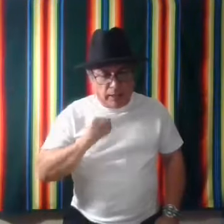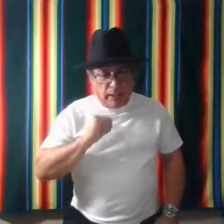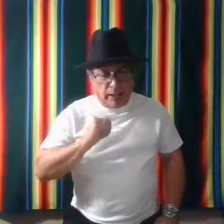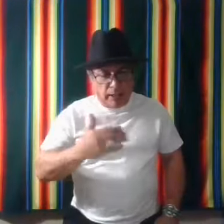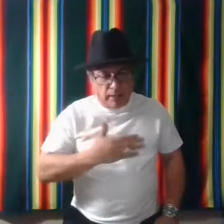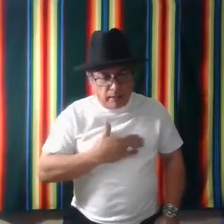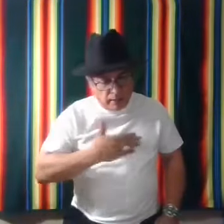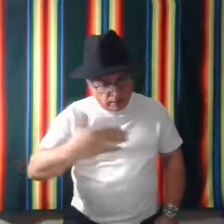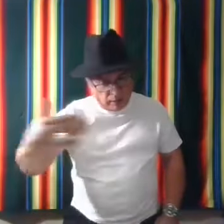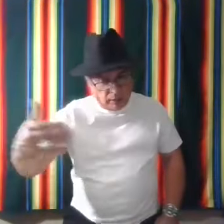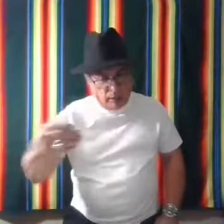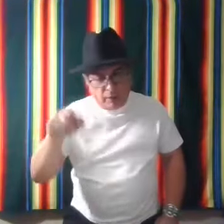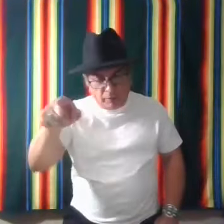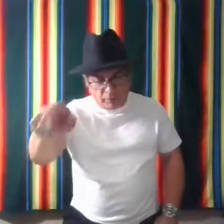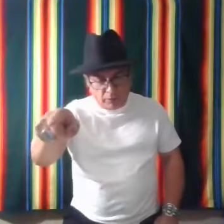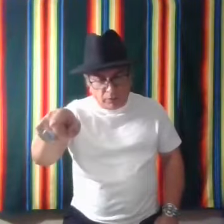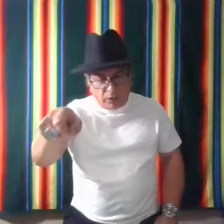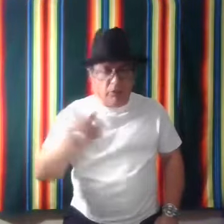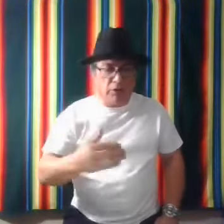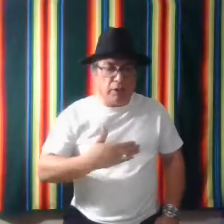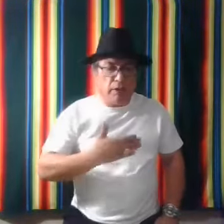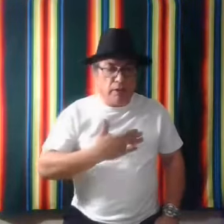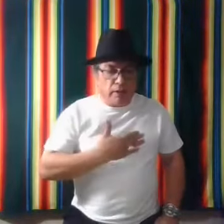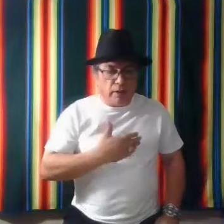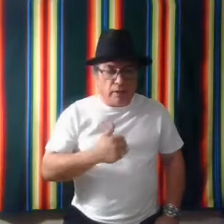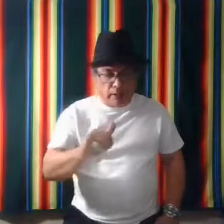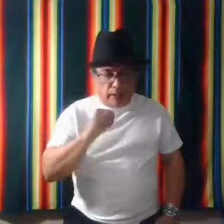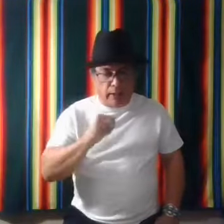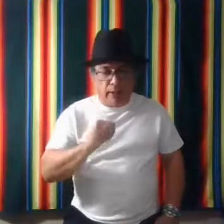I. Love. You. See. I.